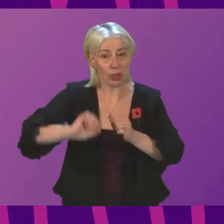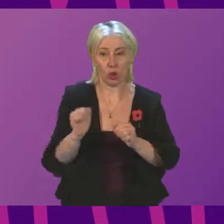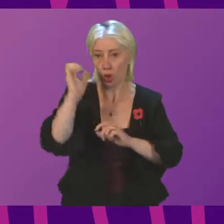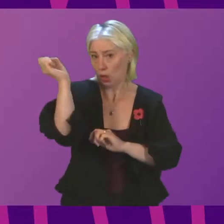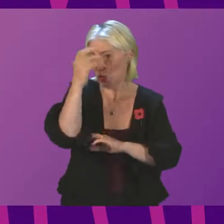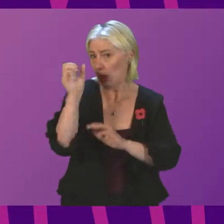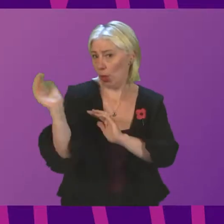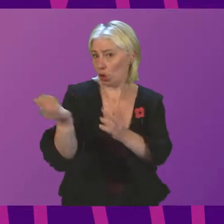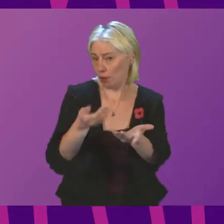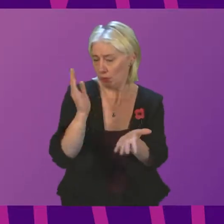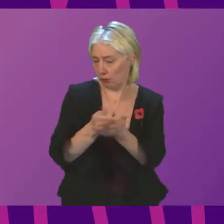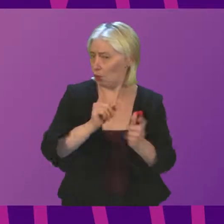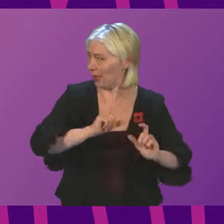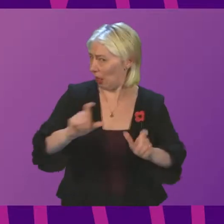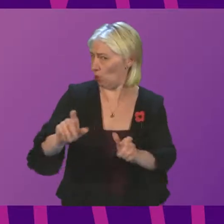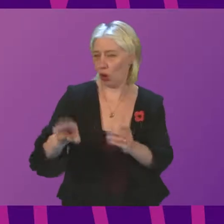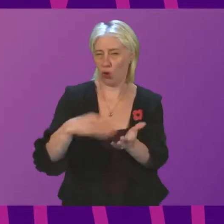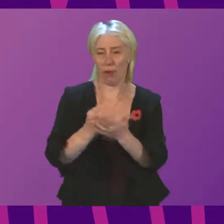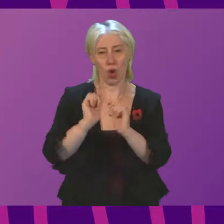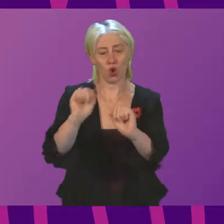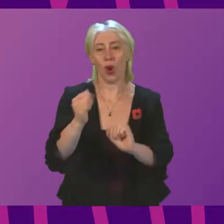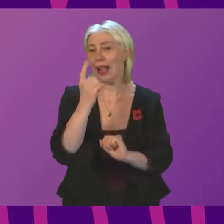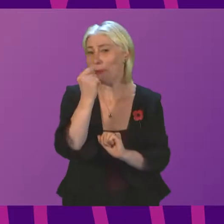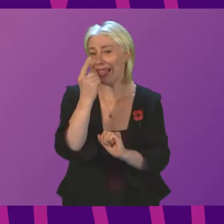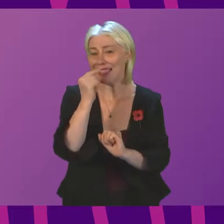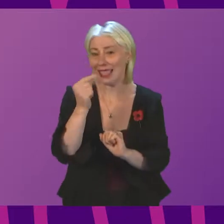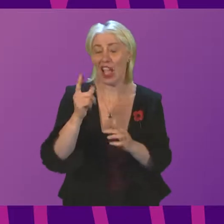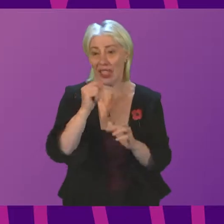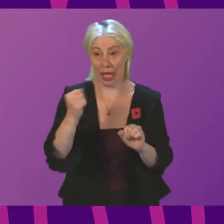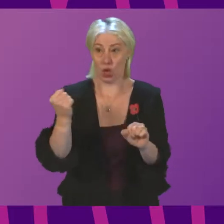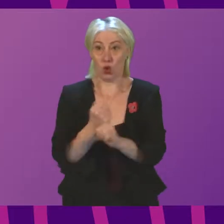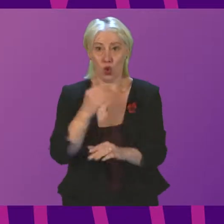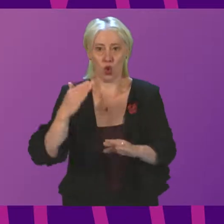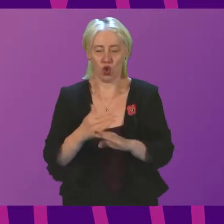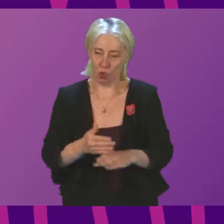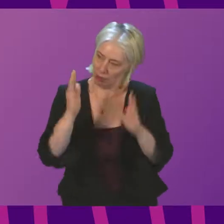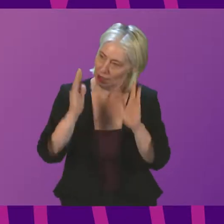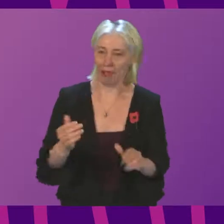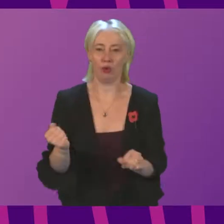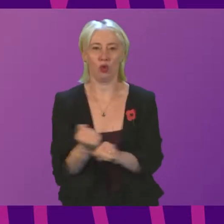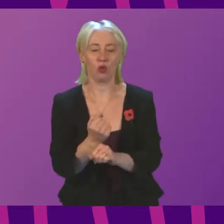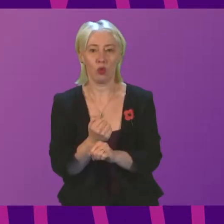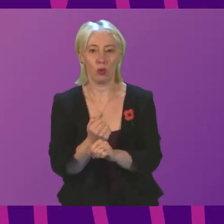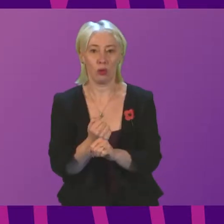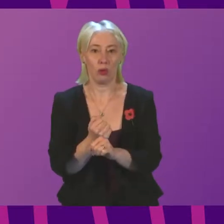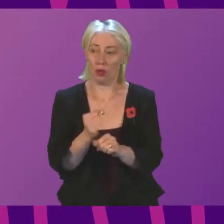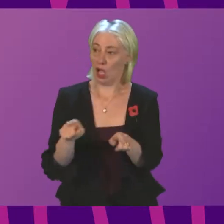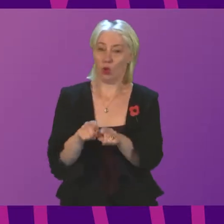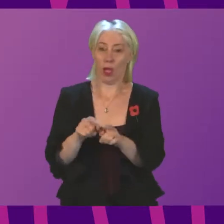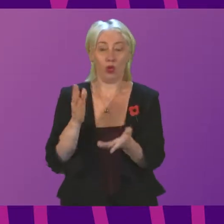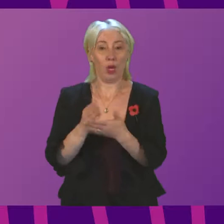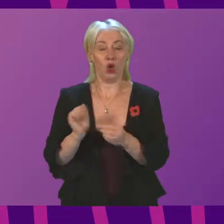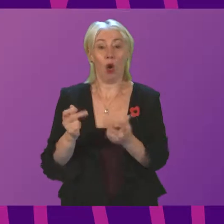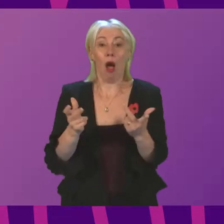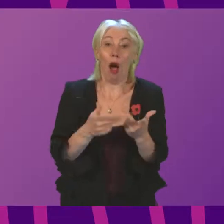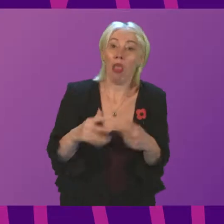Ambulance Service to make sure it has the capacity to undertake the tasks that it needs to undertake and to ensure that other families